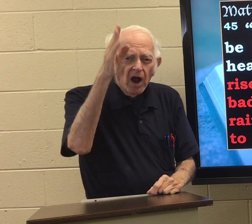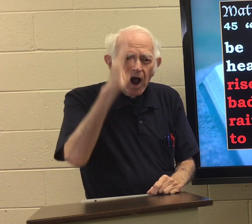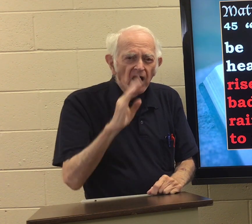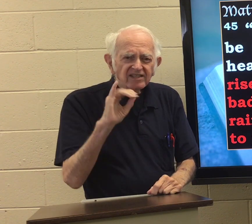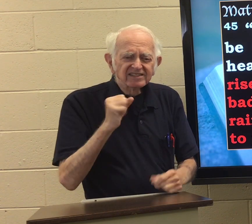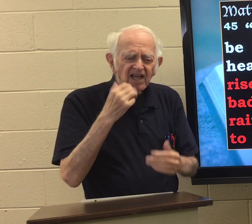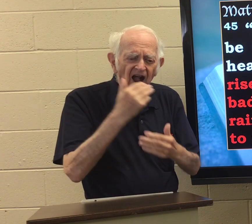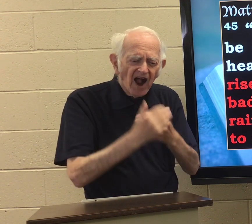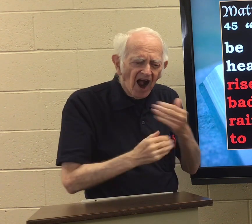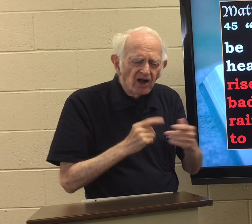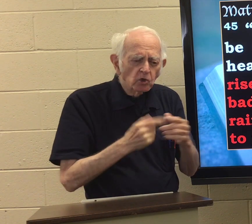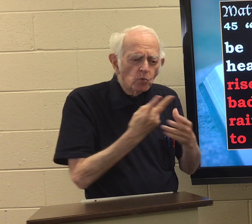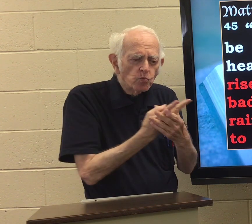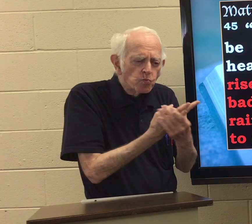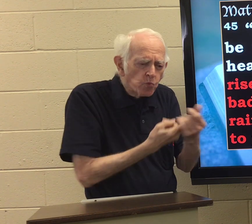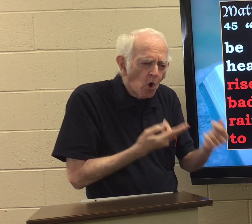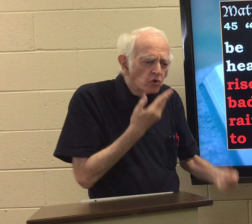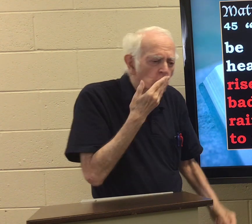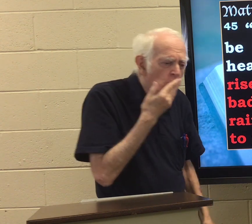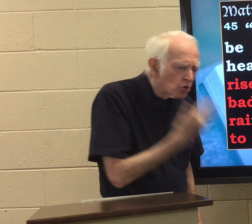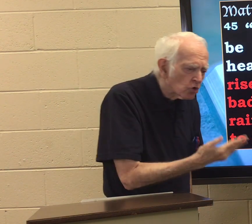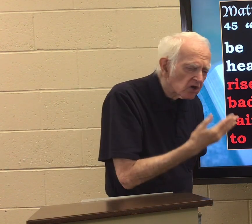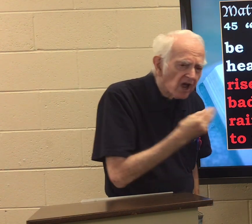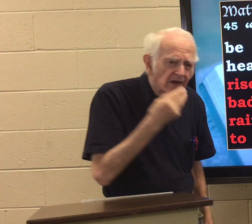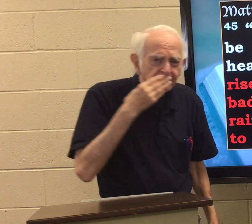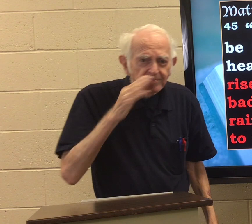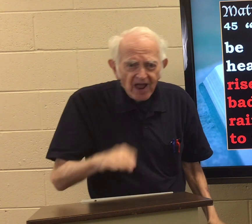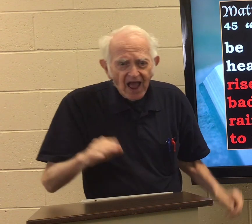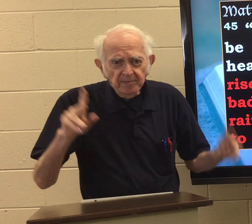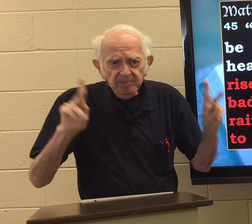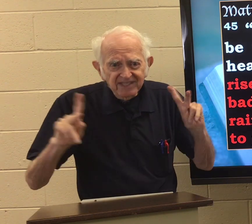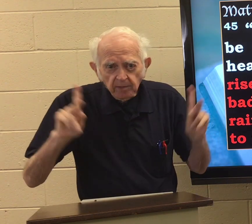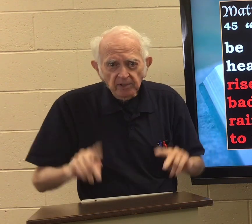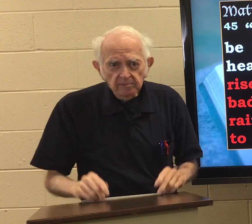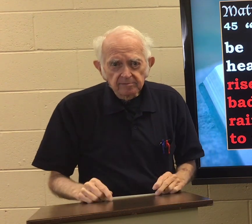So God is kind to both the good and the bad people.